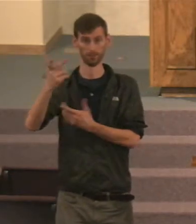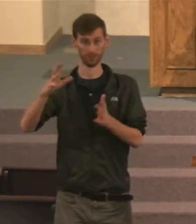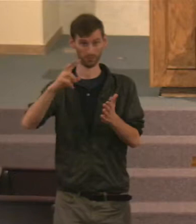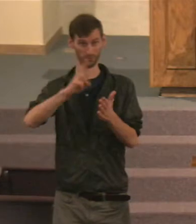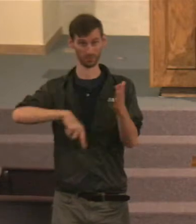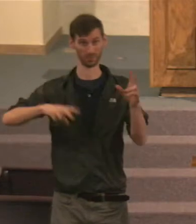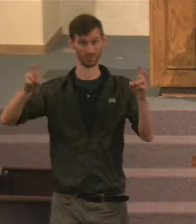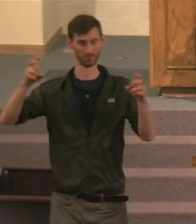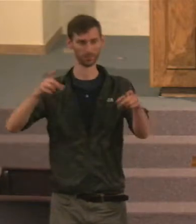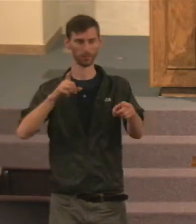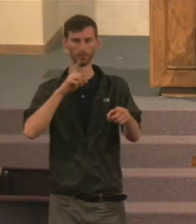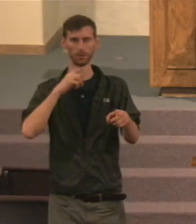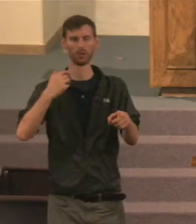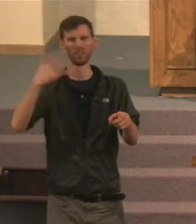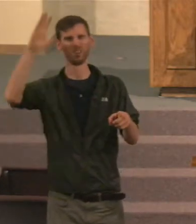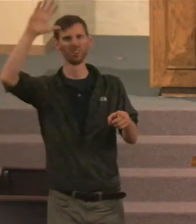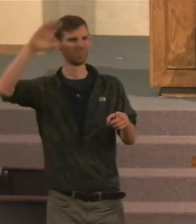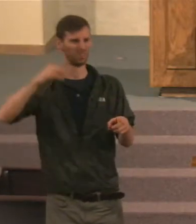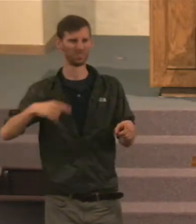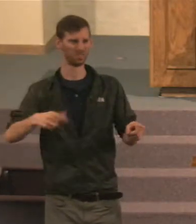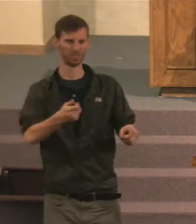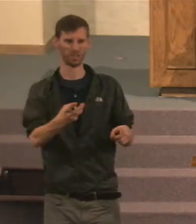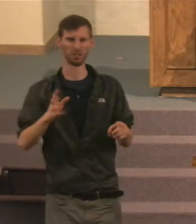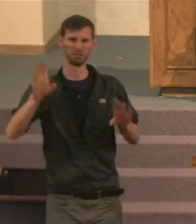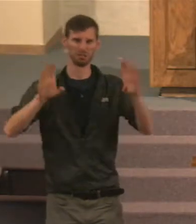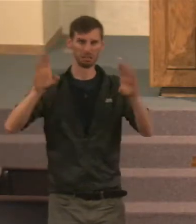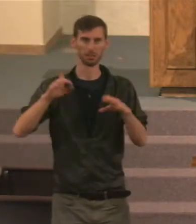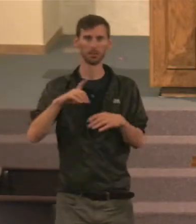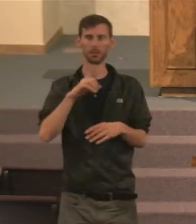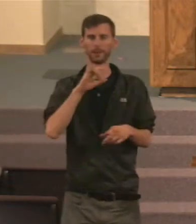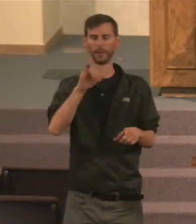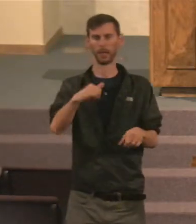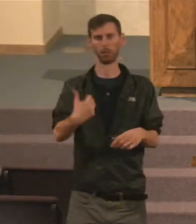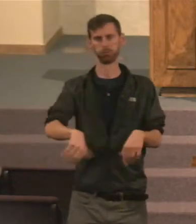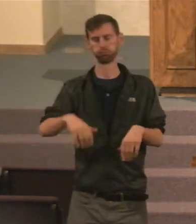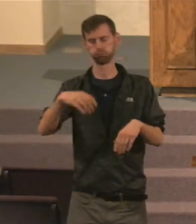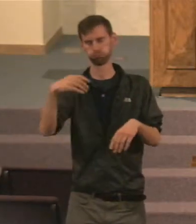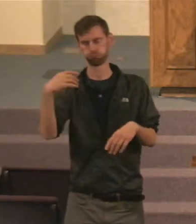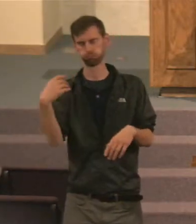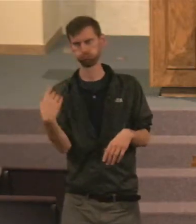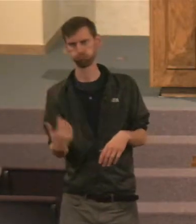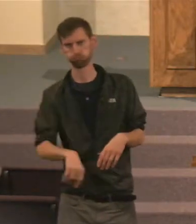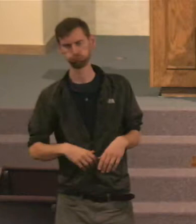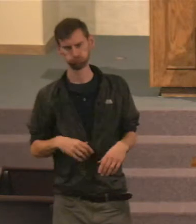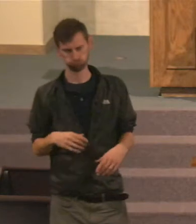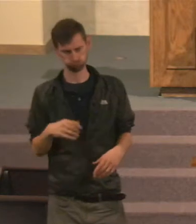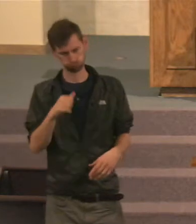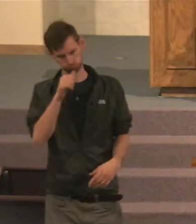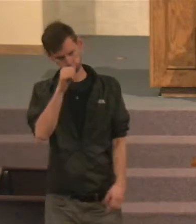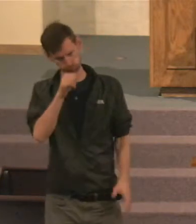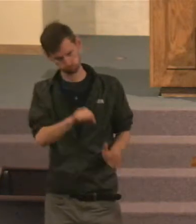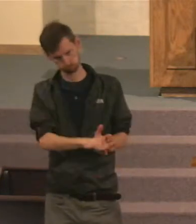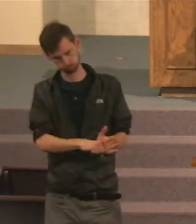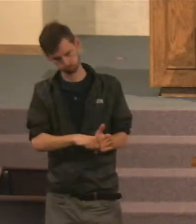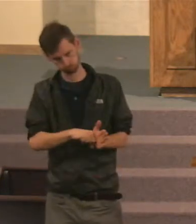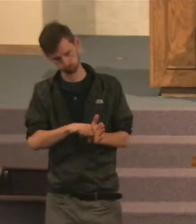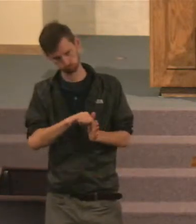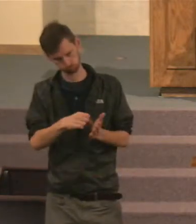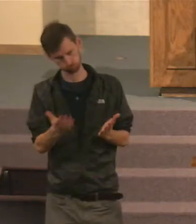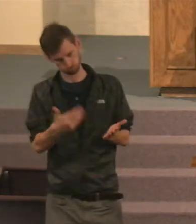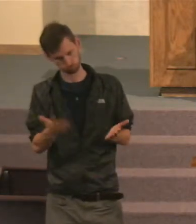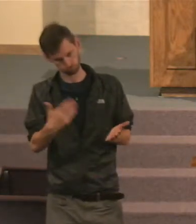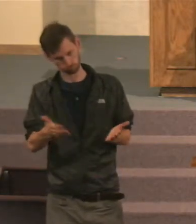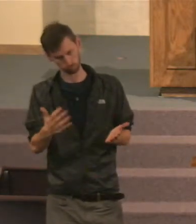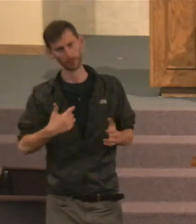It's like reading, A biology book. He spends so much time, Talking about all, And I, You know, I never could, I kept, Come on, I'm going to on, With the whale chase,